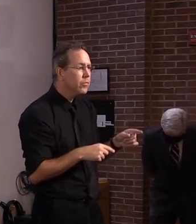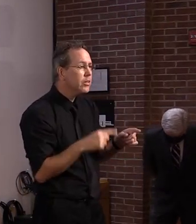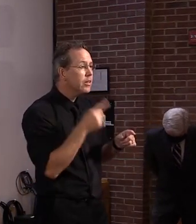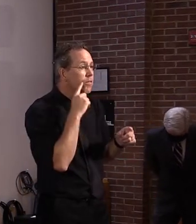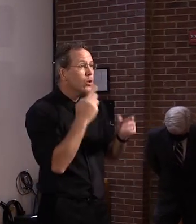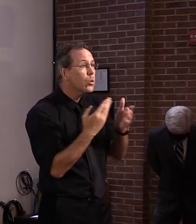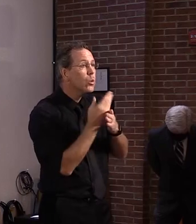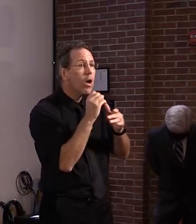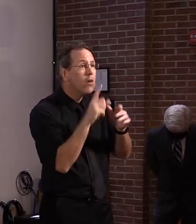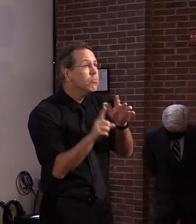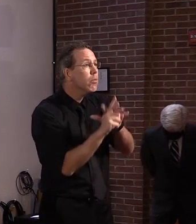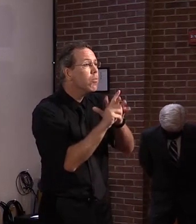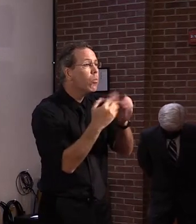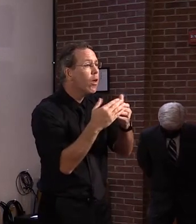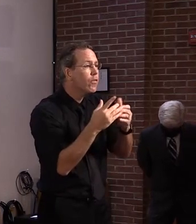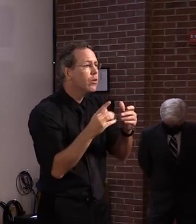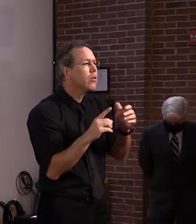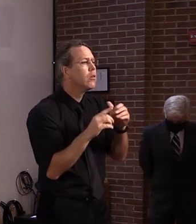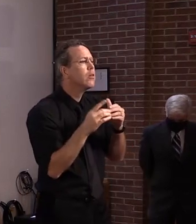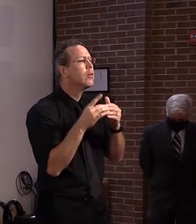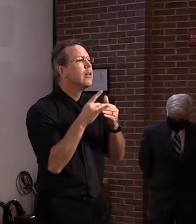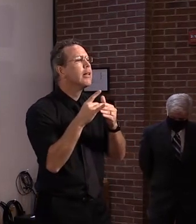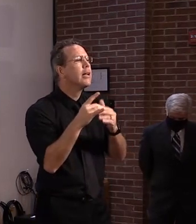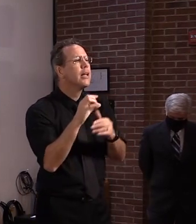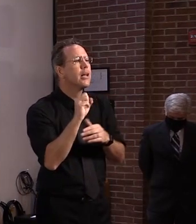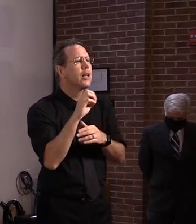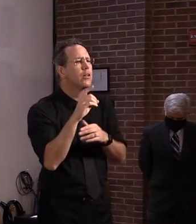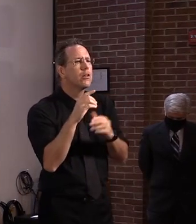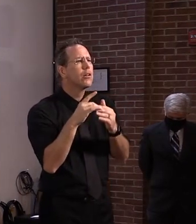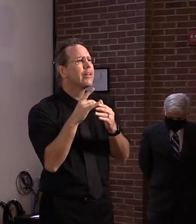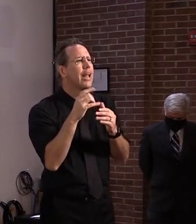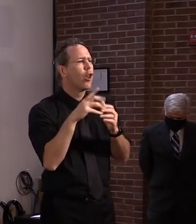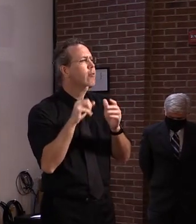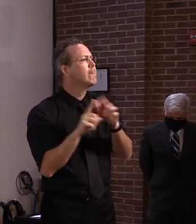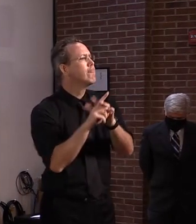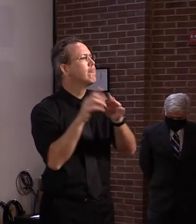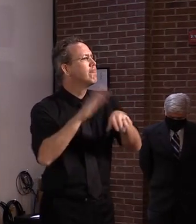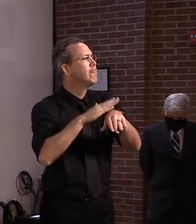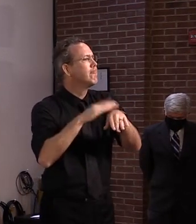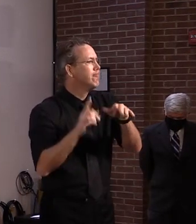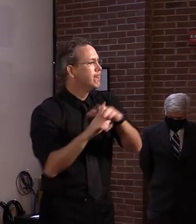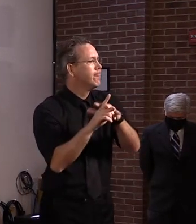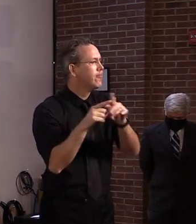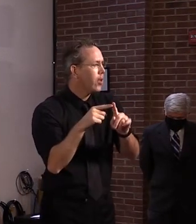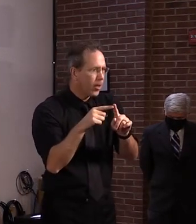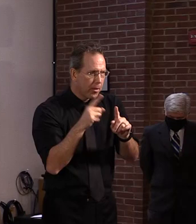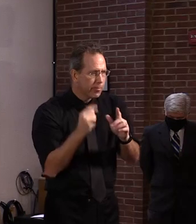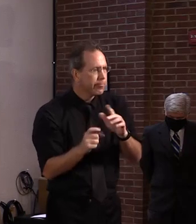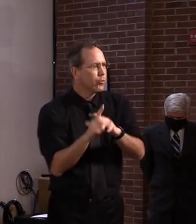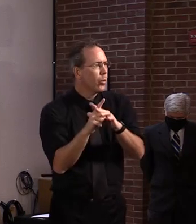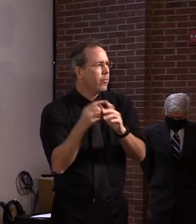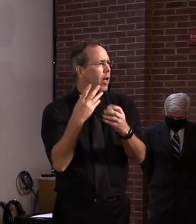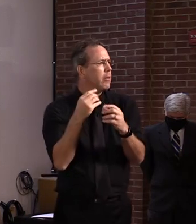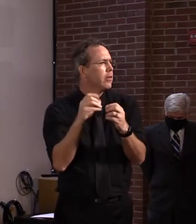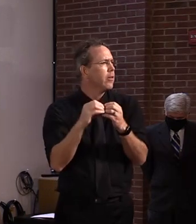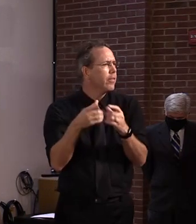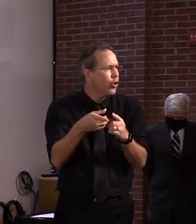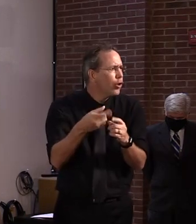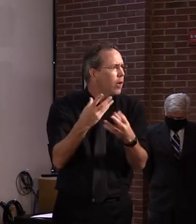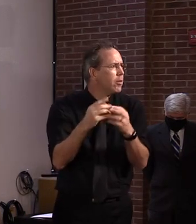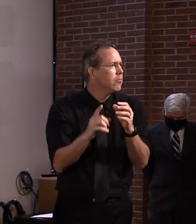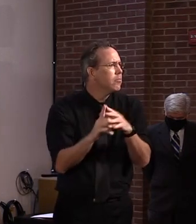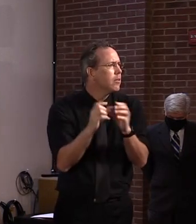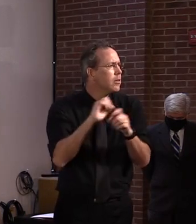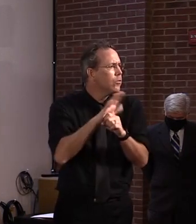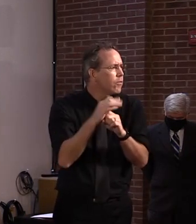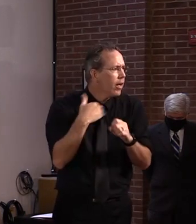and the percent of new cases, and the percent positivity rate. Others of those are lagging, uh, indicators. Um, but